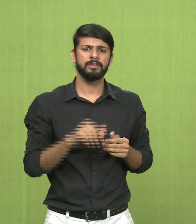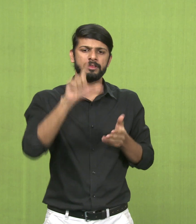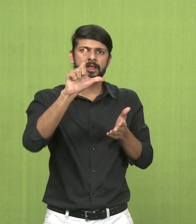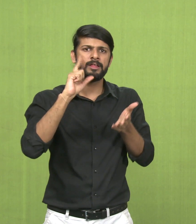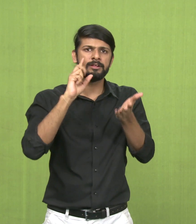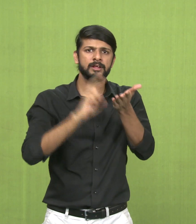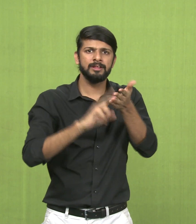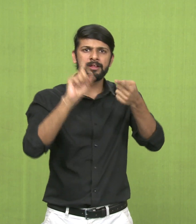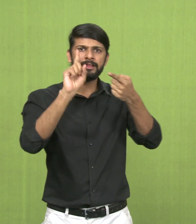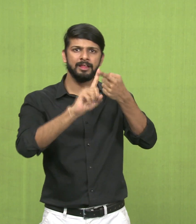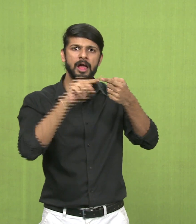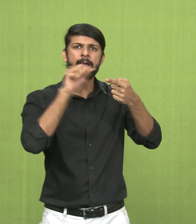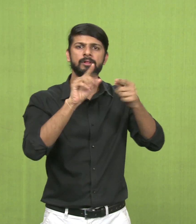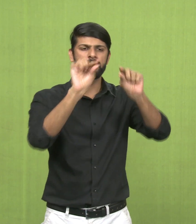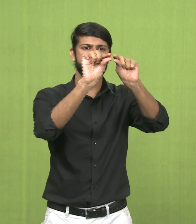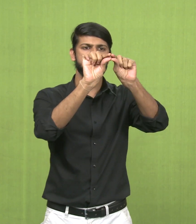First, is line.